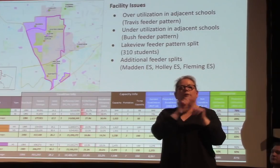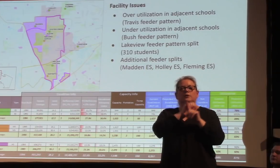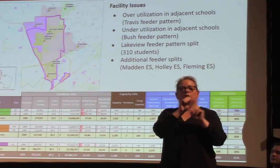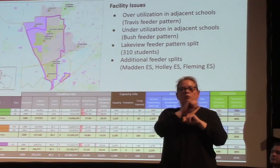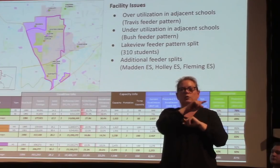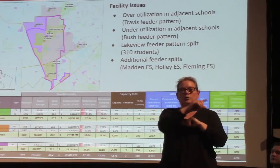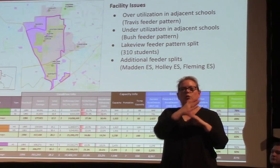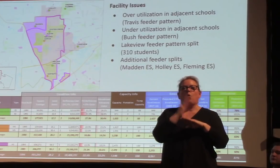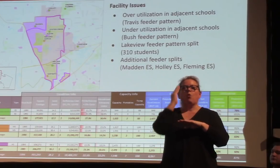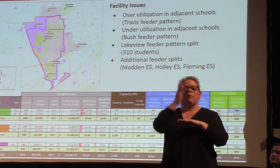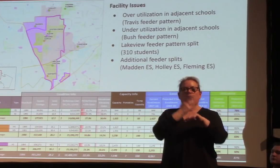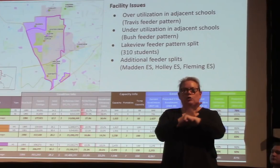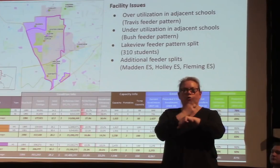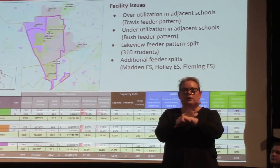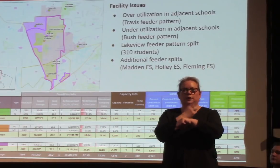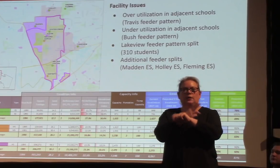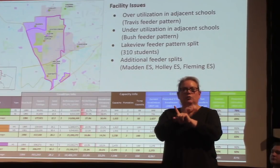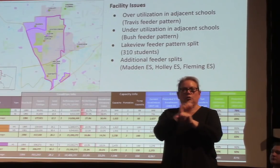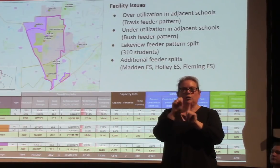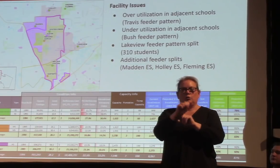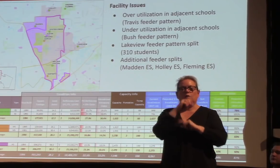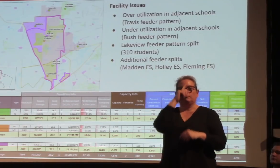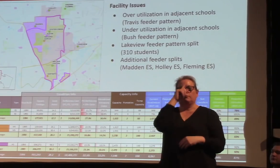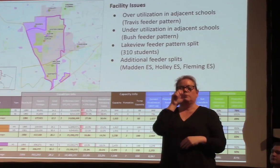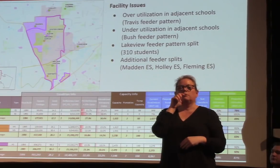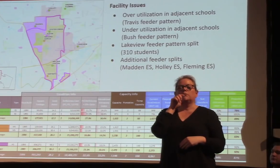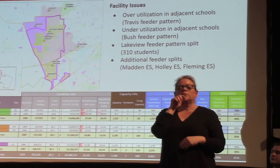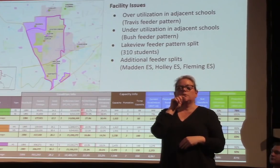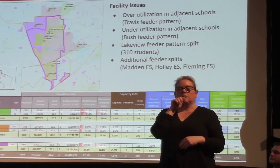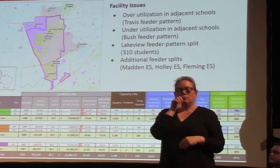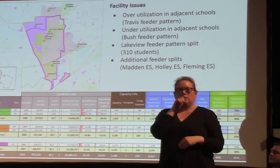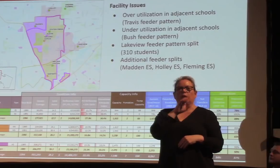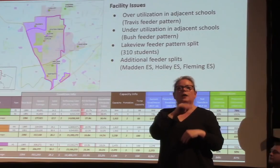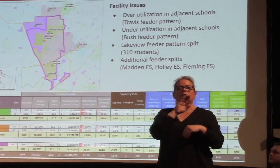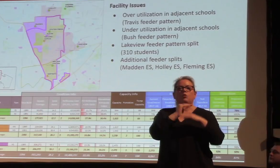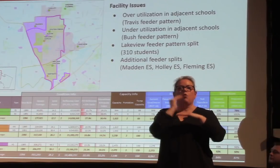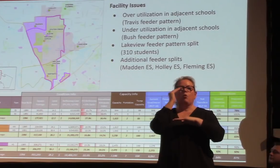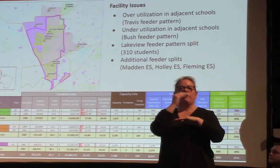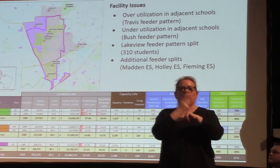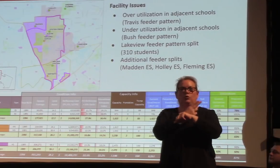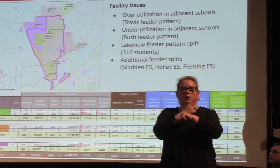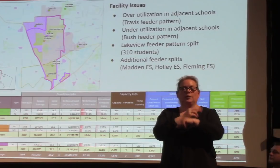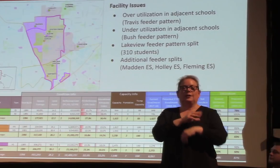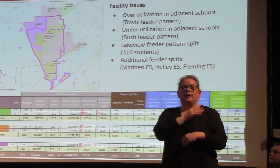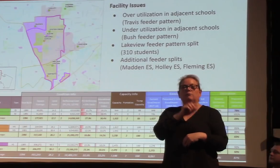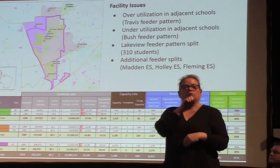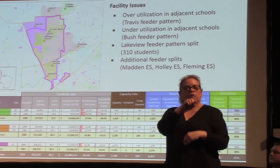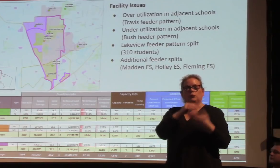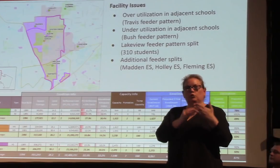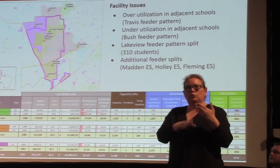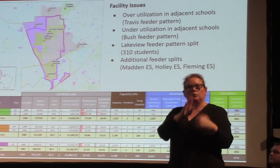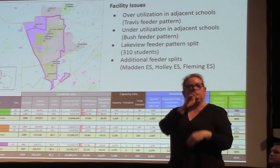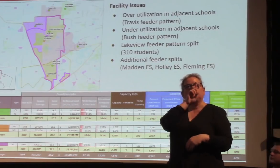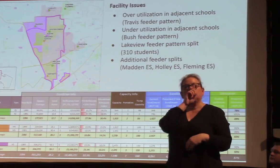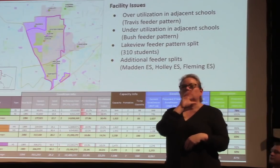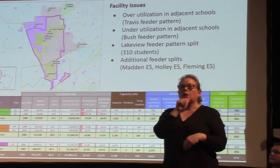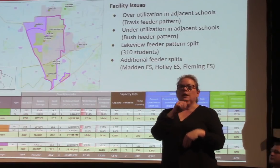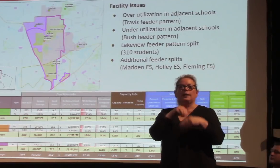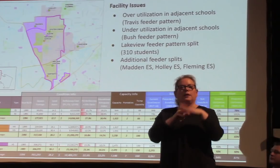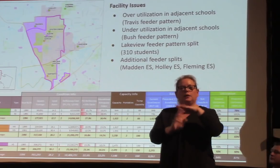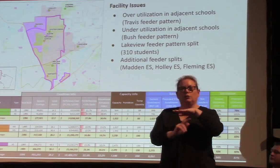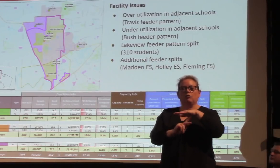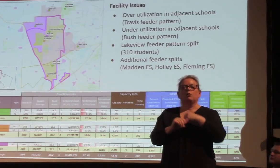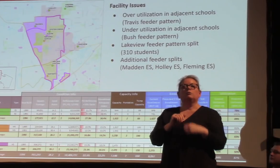buys or moves into a home in Madden, and they're not in kindergarten, so first and fifth graders, those students would be